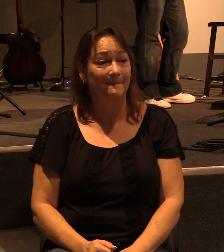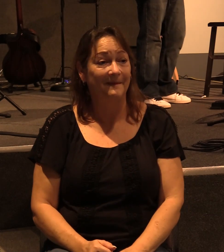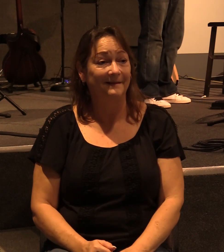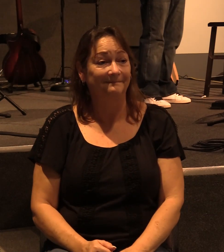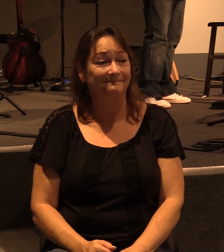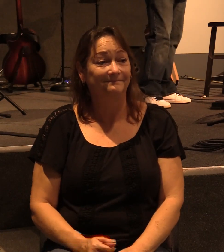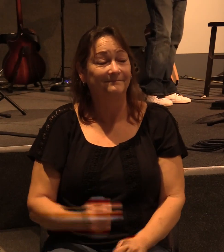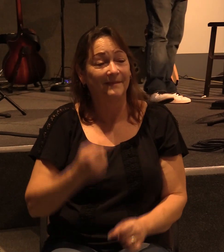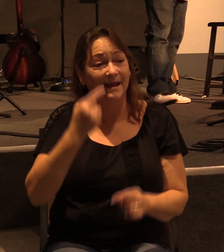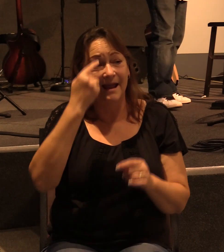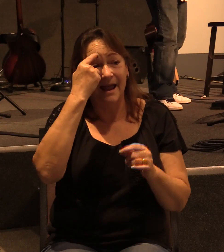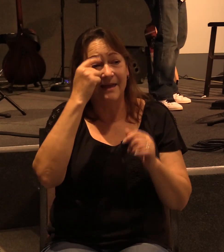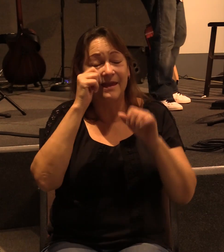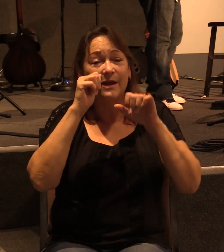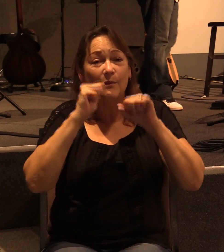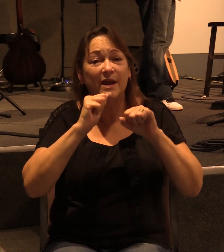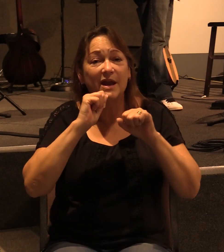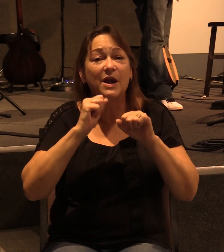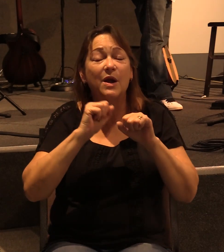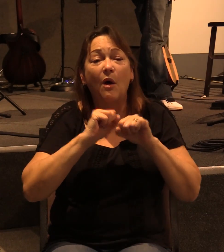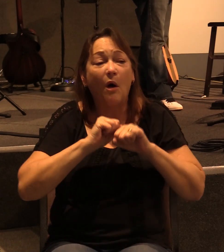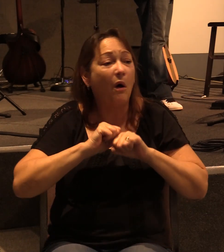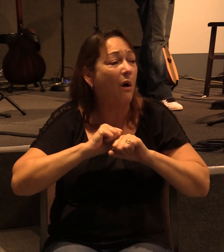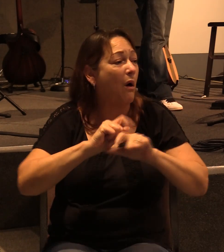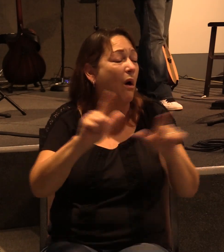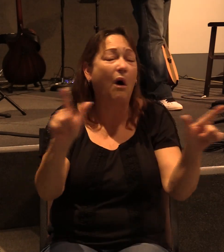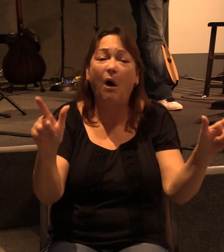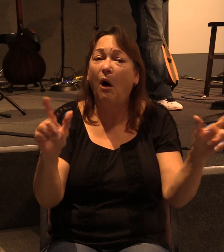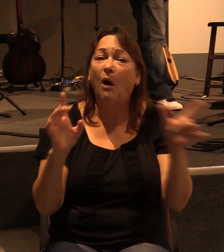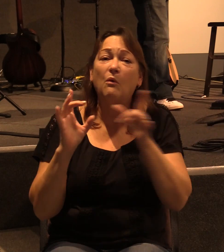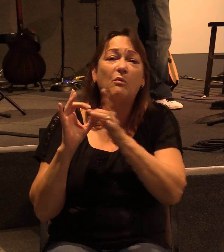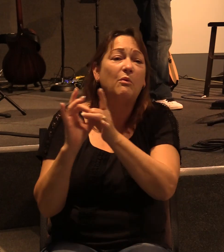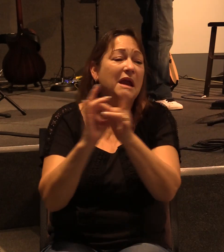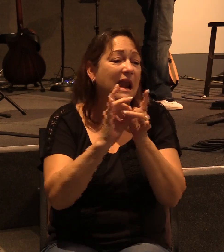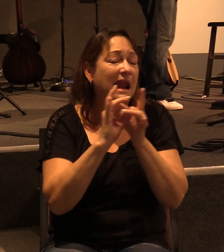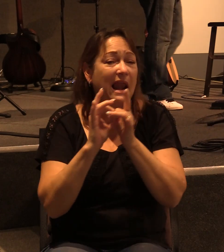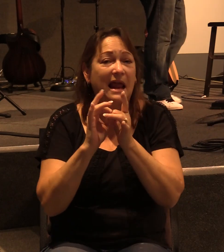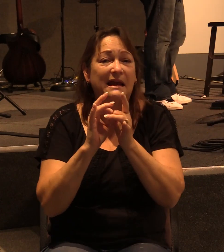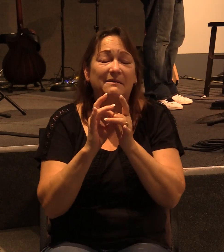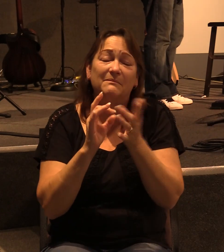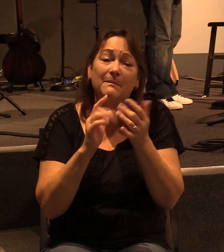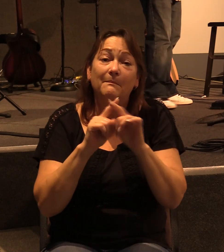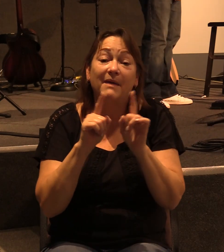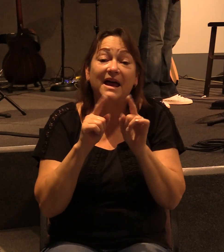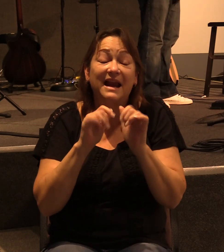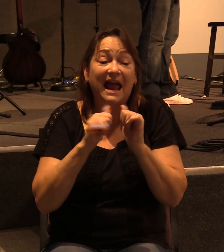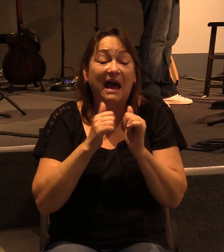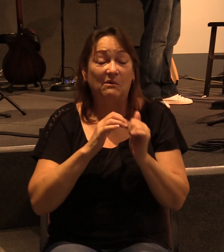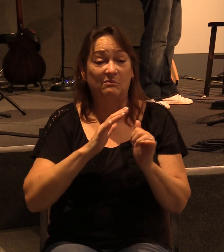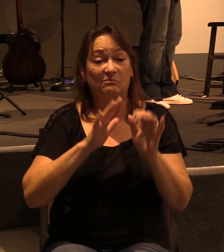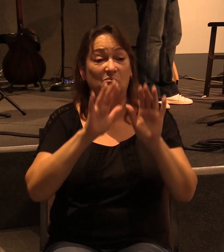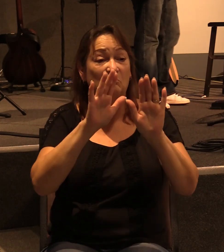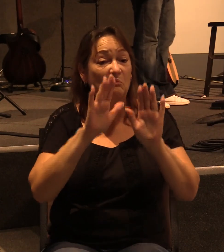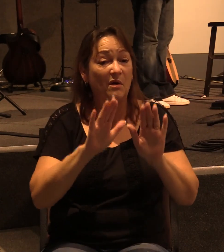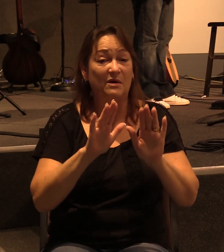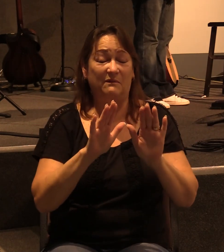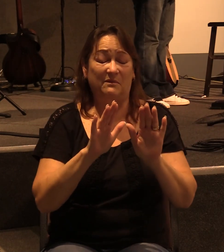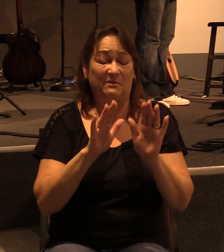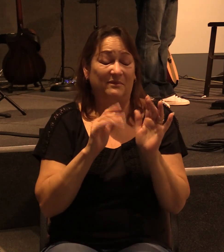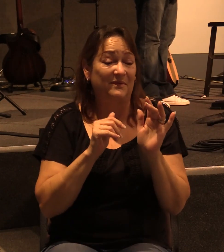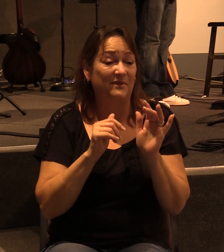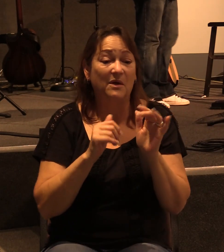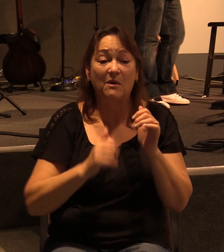And so I think we can all relate, you know, to this in one way or the other. But how neat that the worst of sinners,